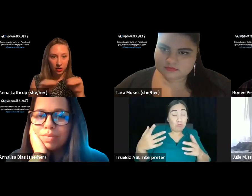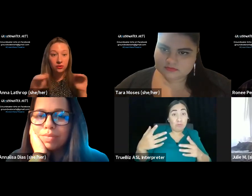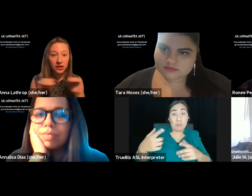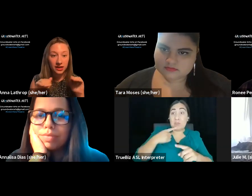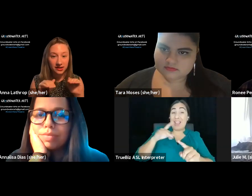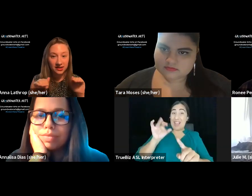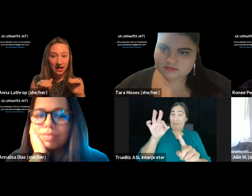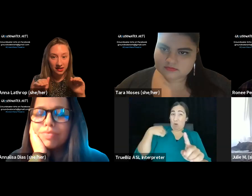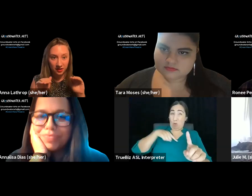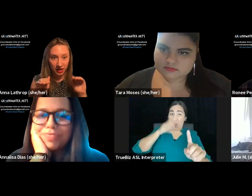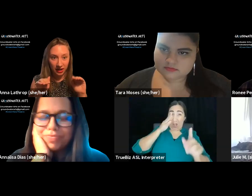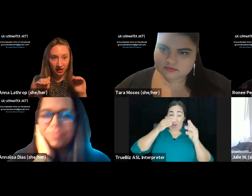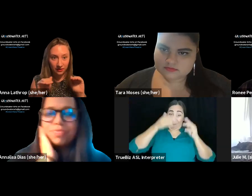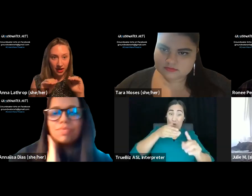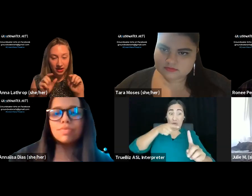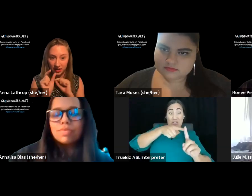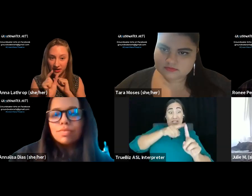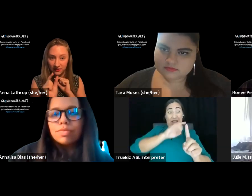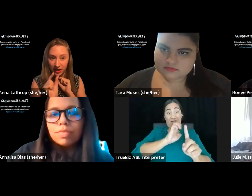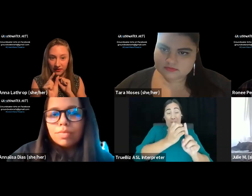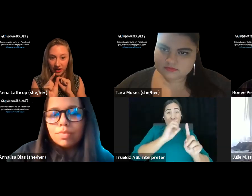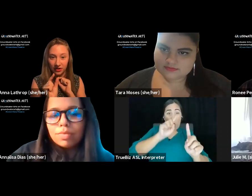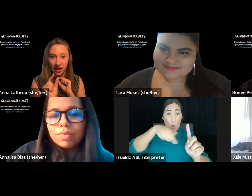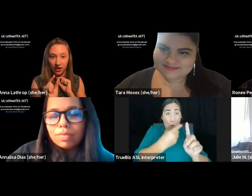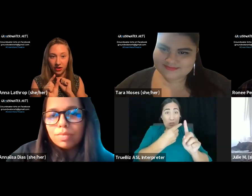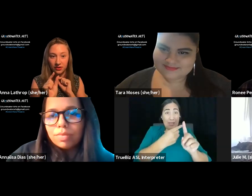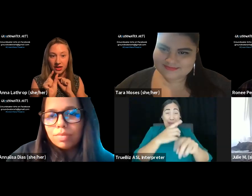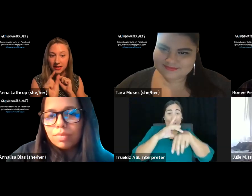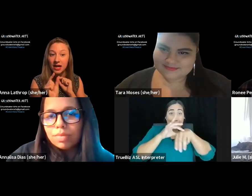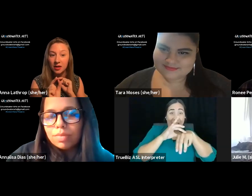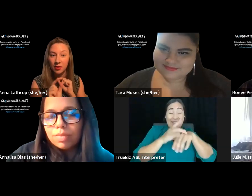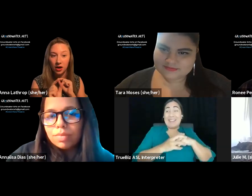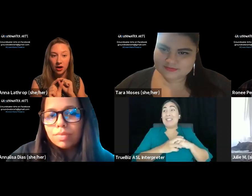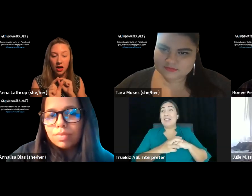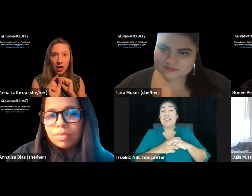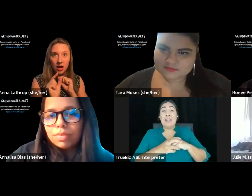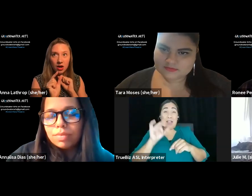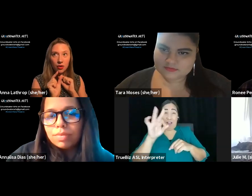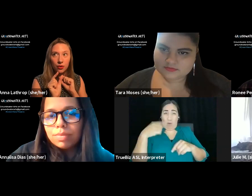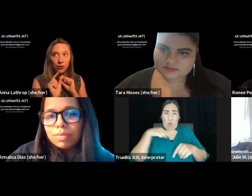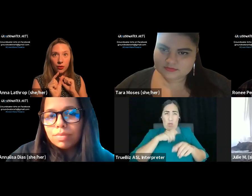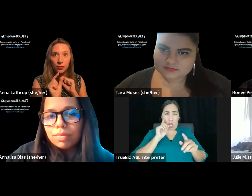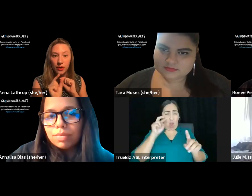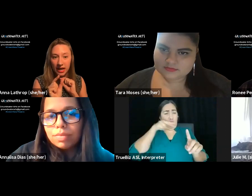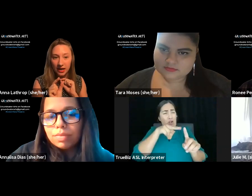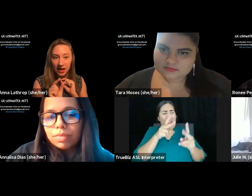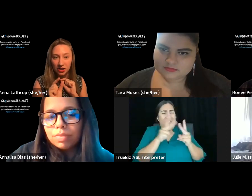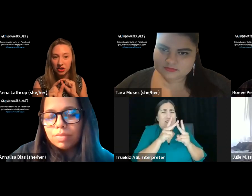only at the status of the planet, right? Taking this very, very narrow, tiny part, we can't actually